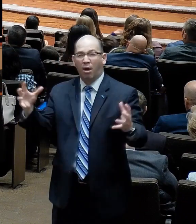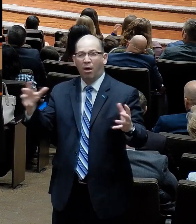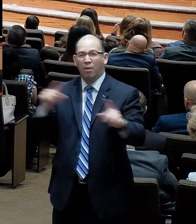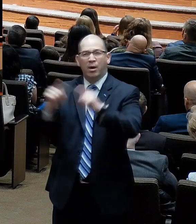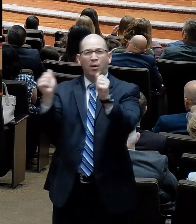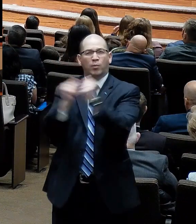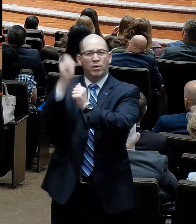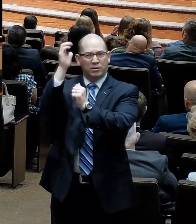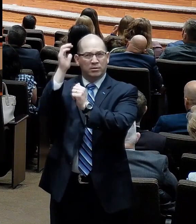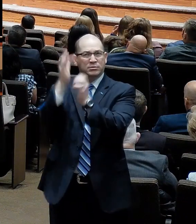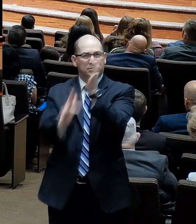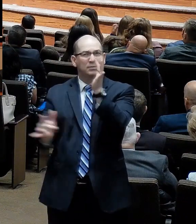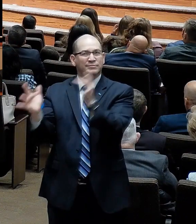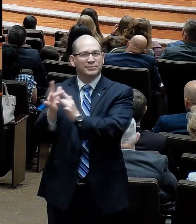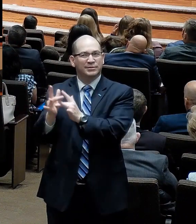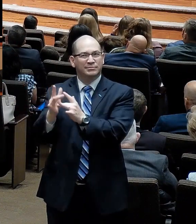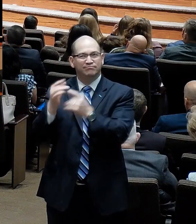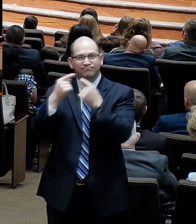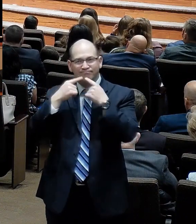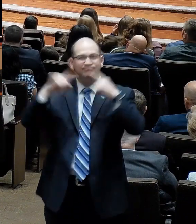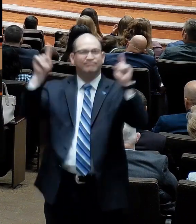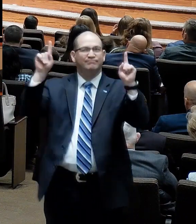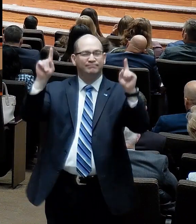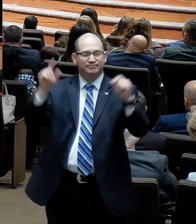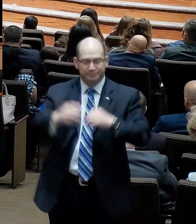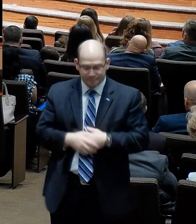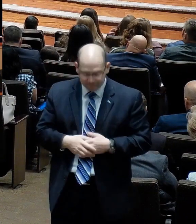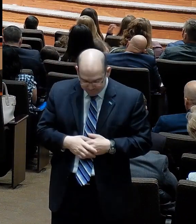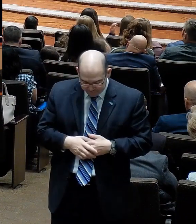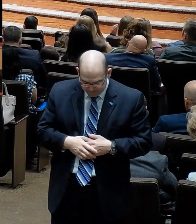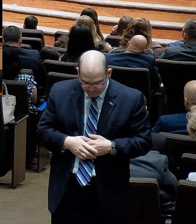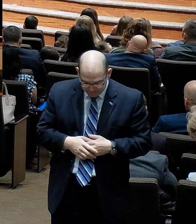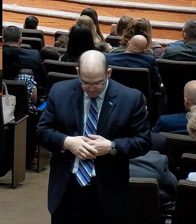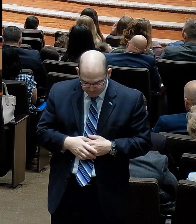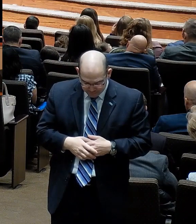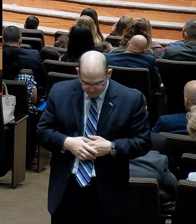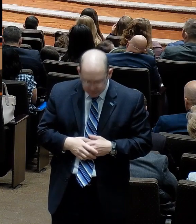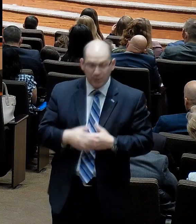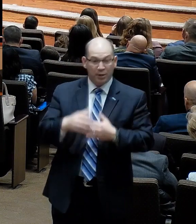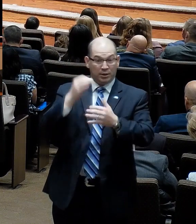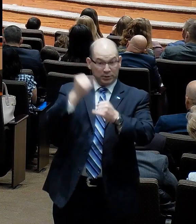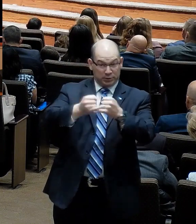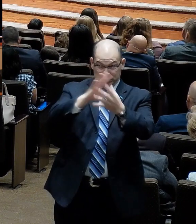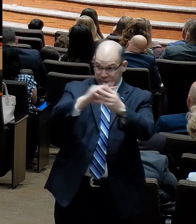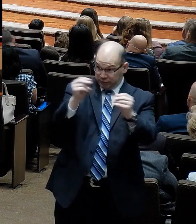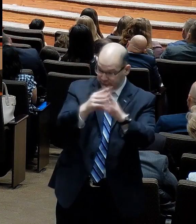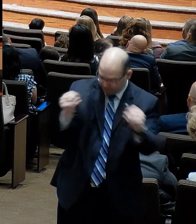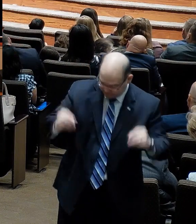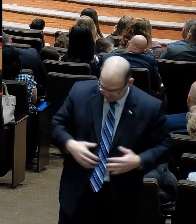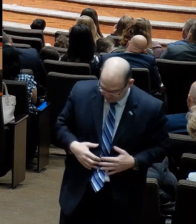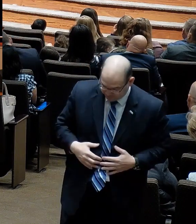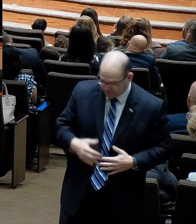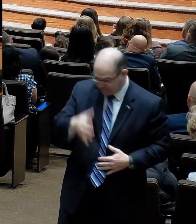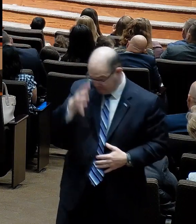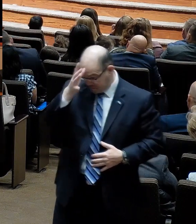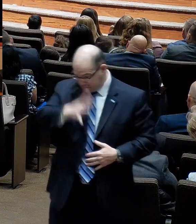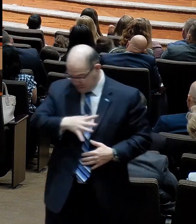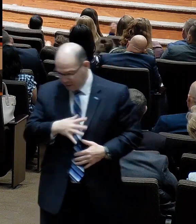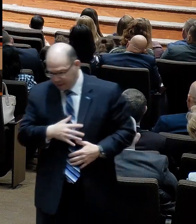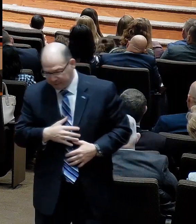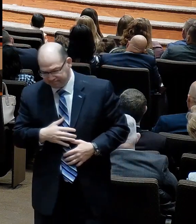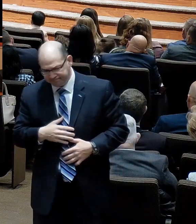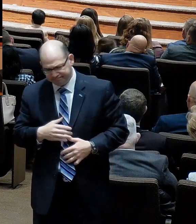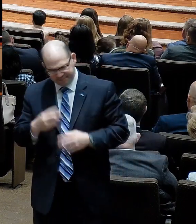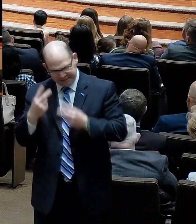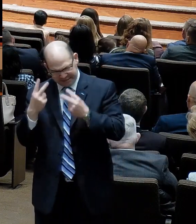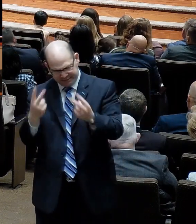of Dr. A. Parnell Bailey. He visited an orange grove where a water pump had broken down. The season was